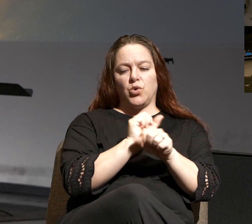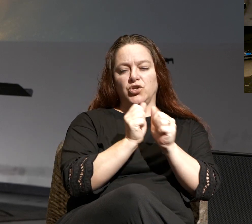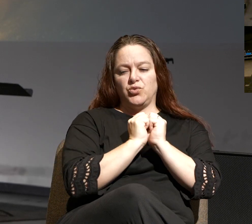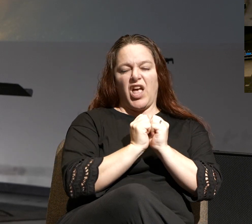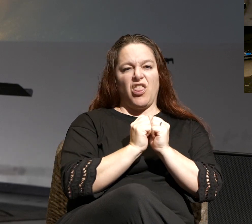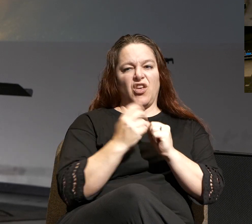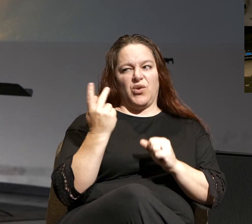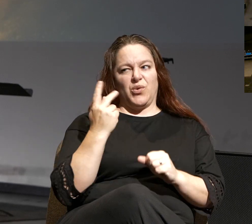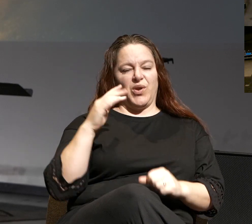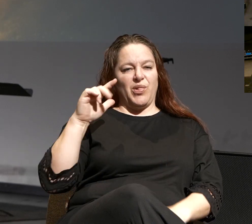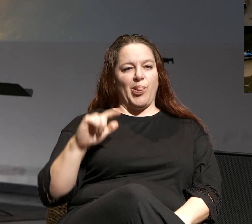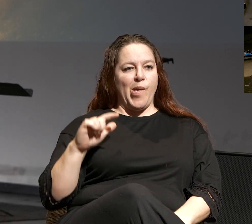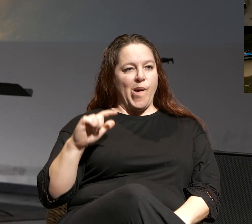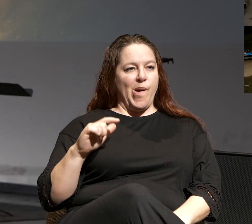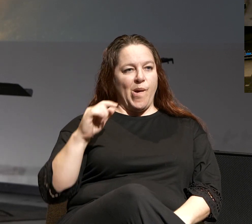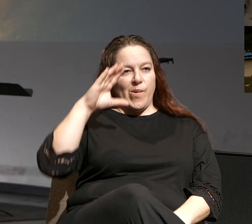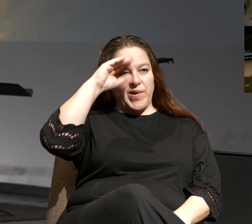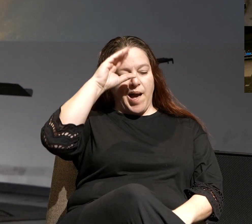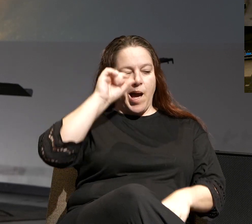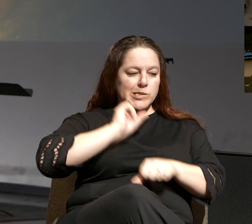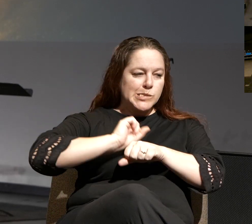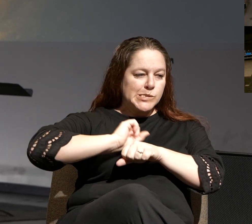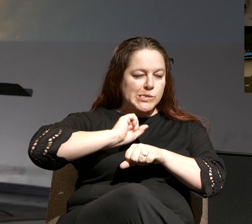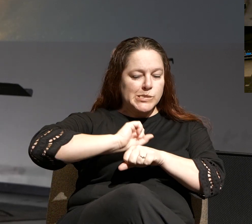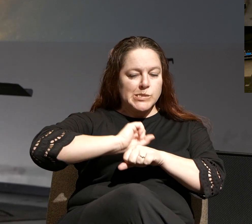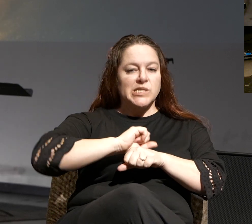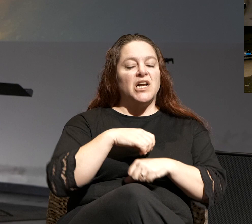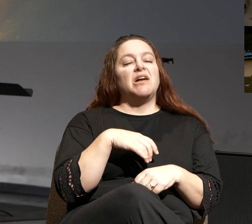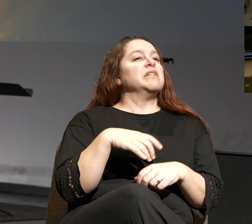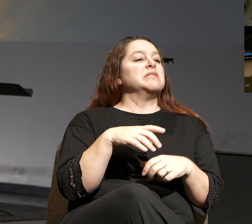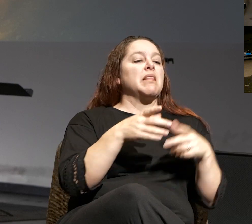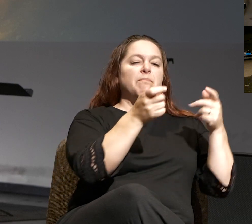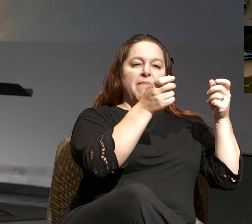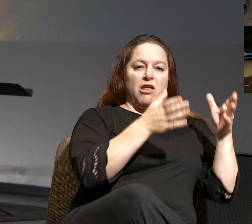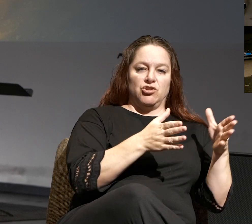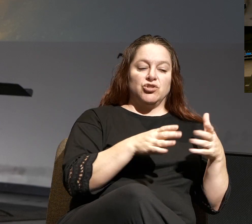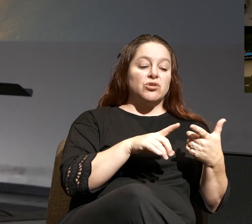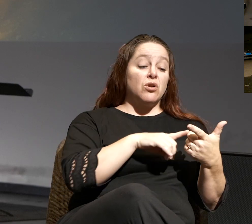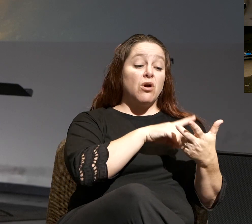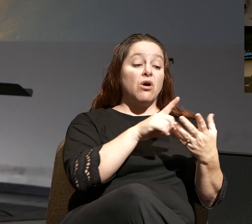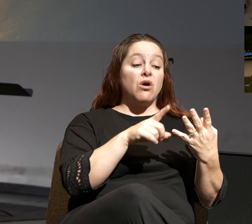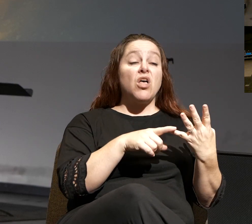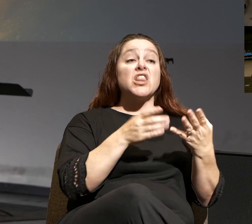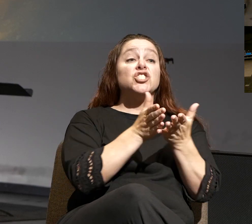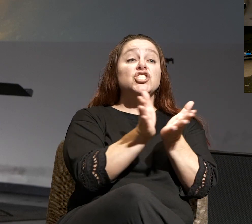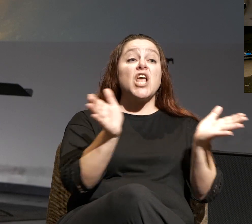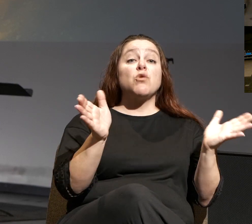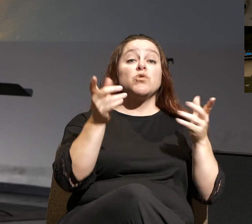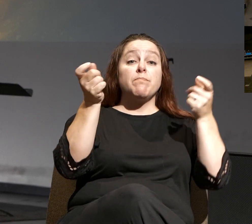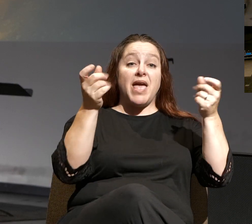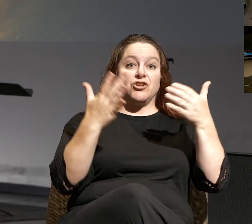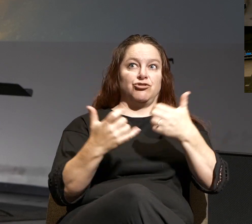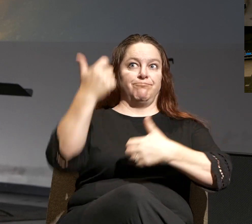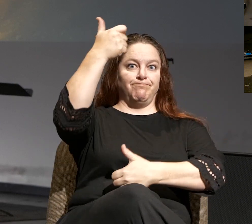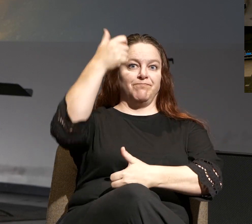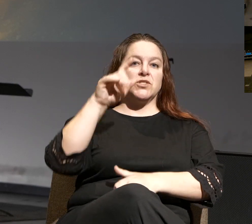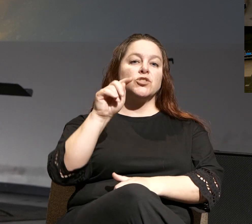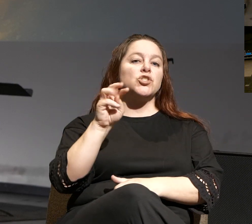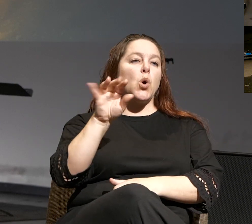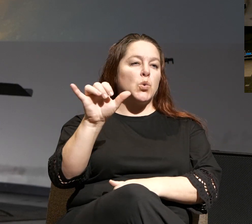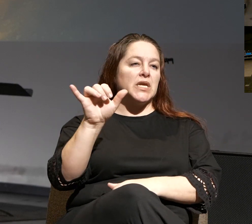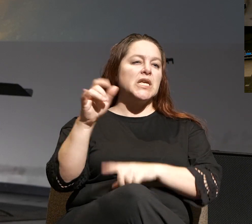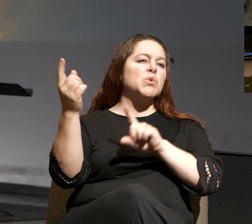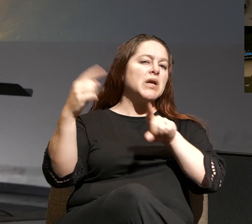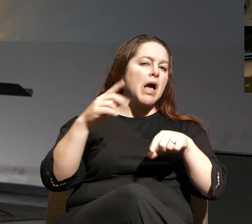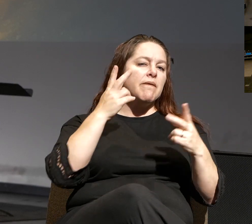kind of the low on the totem pole guys doing all the hard work. And so, we had a manager, but we also had a general manager. His name was Tony that would come around.